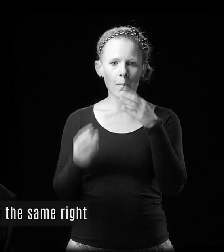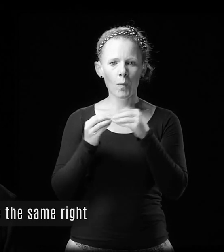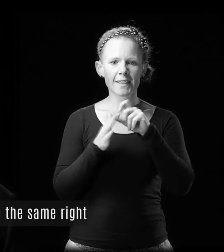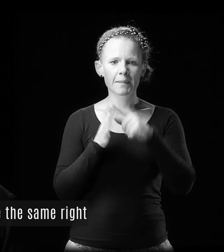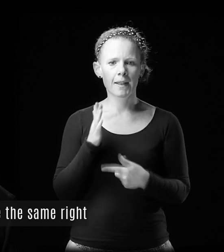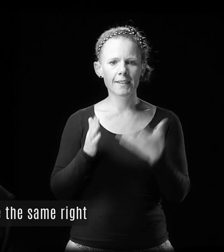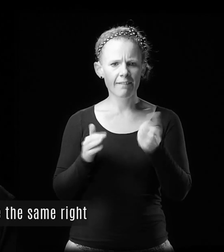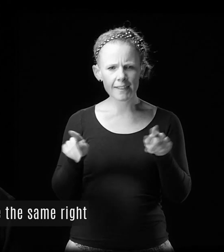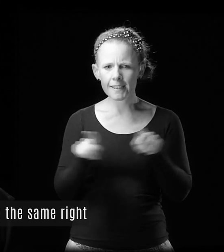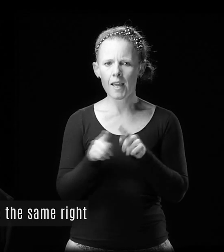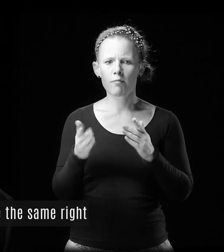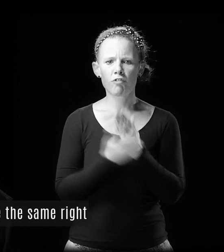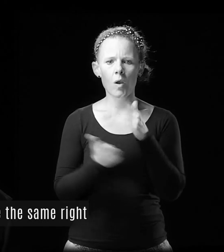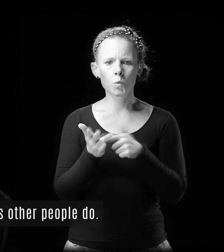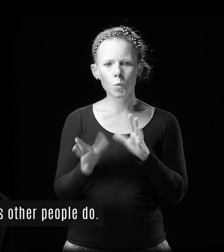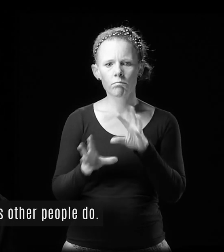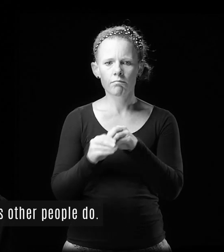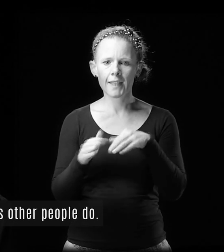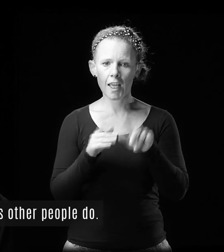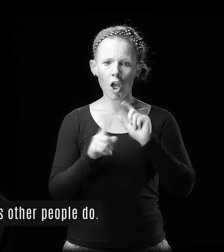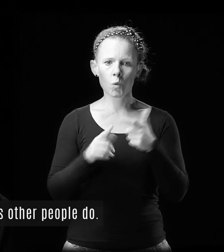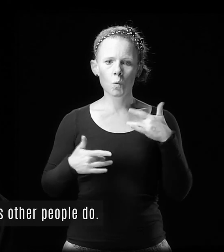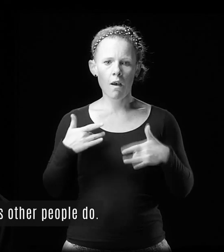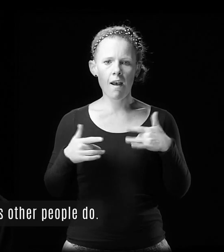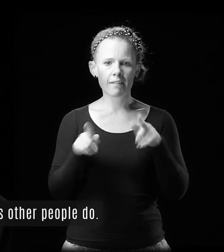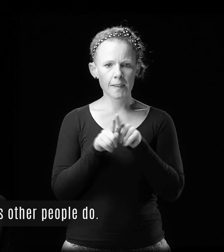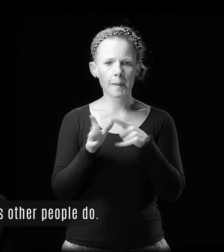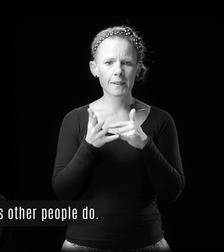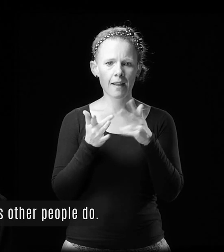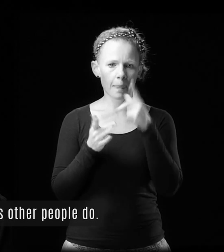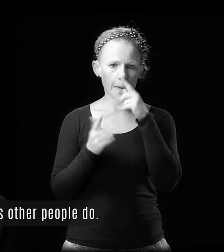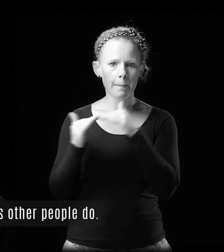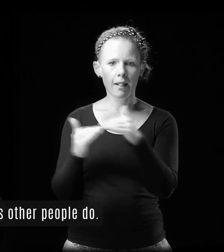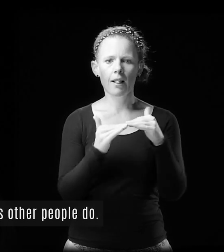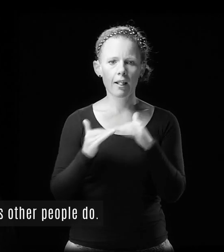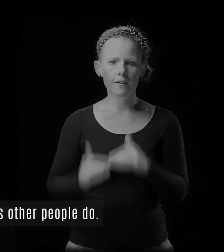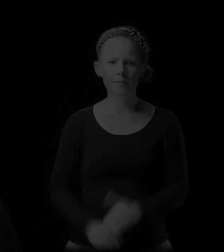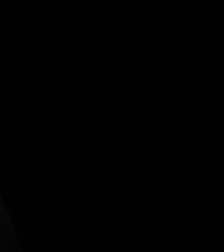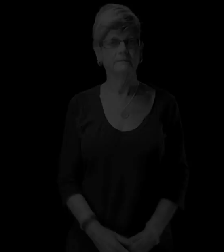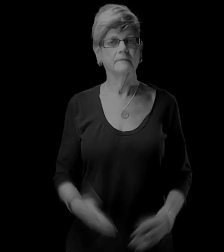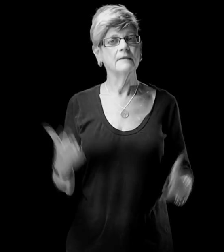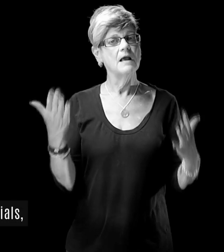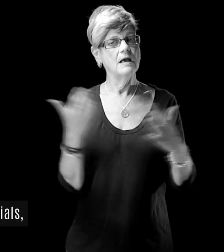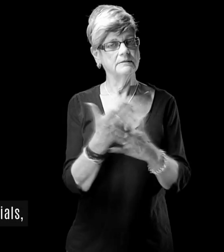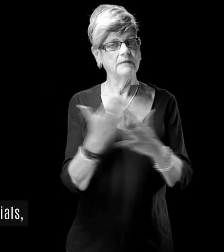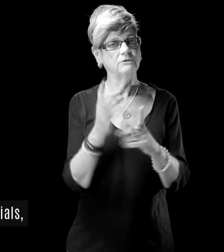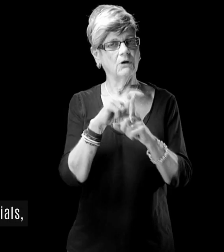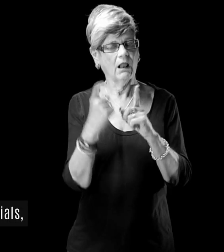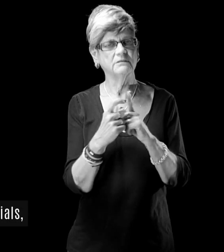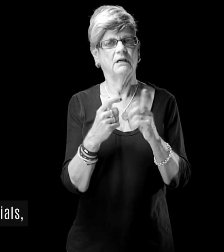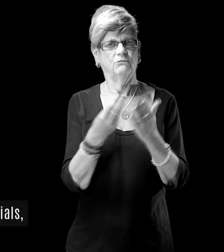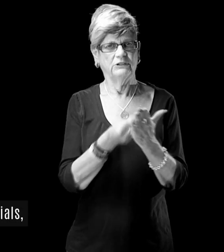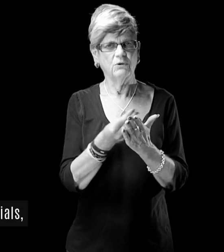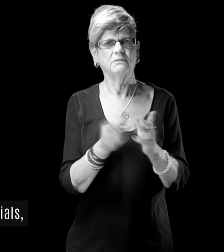People with disability have the same right to take part in cultural life as other people do. I call to